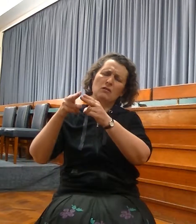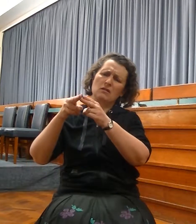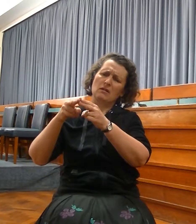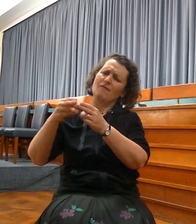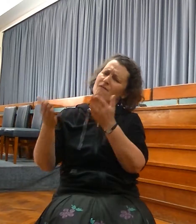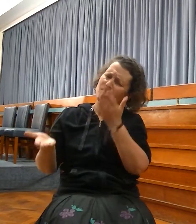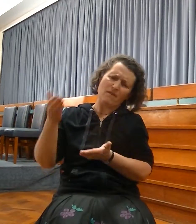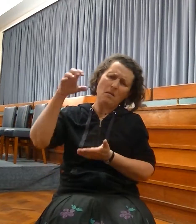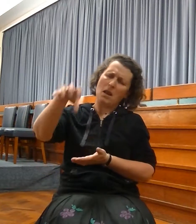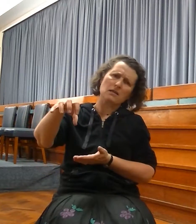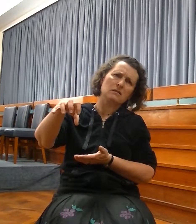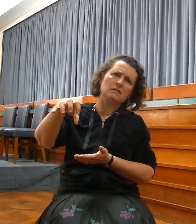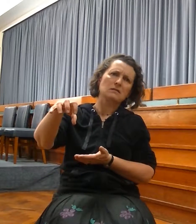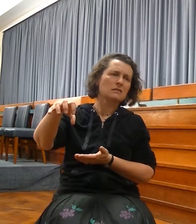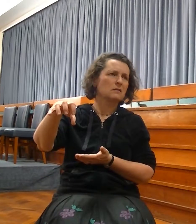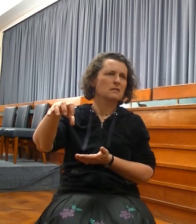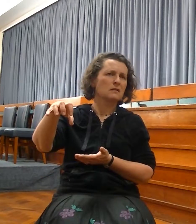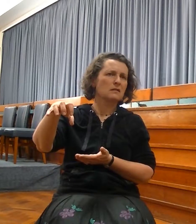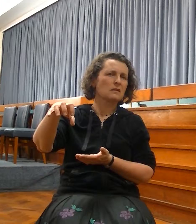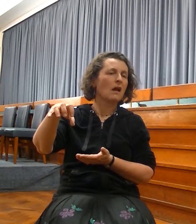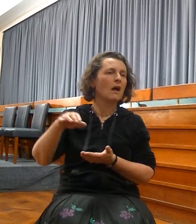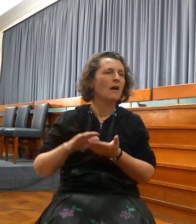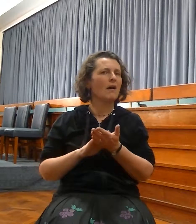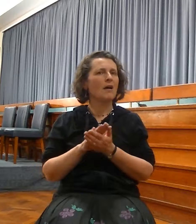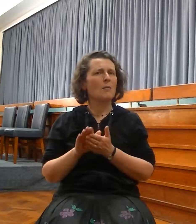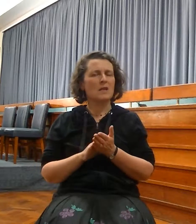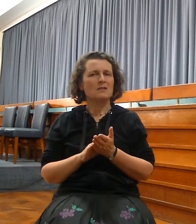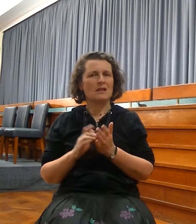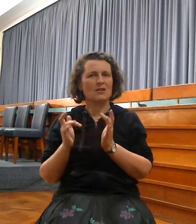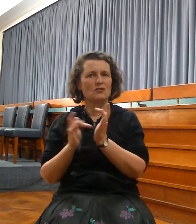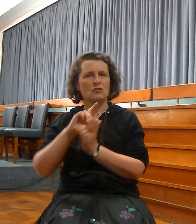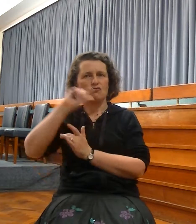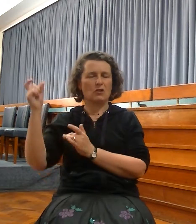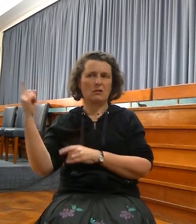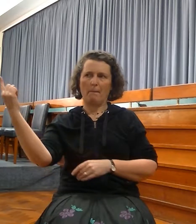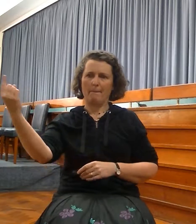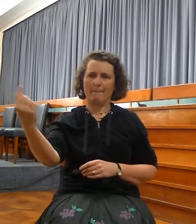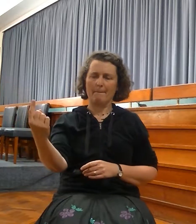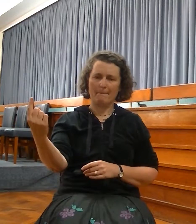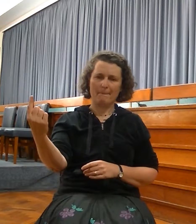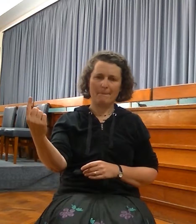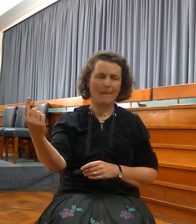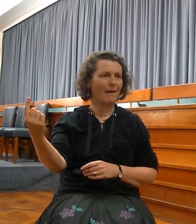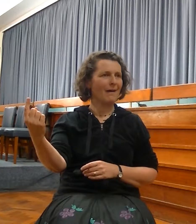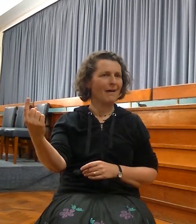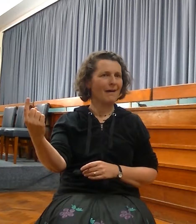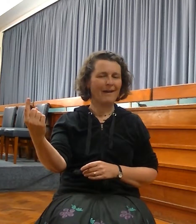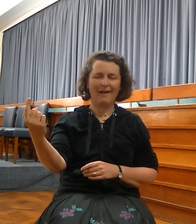words, Christ comes, shall say, what a privileged place is this